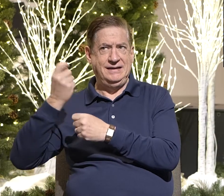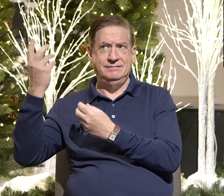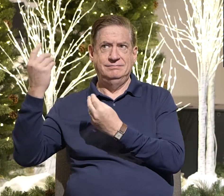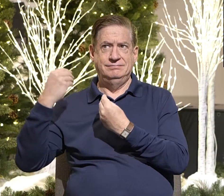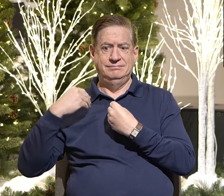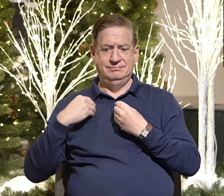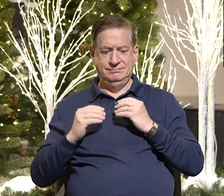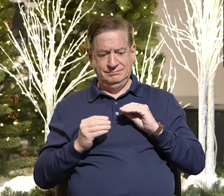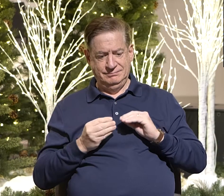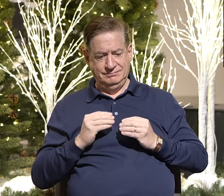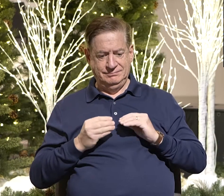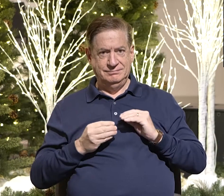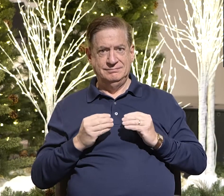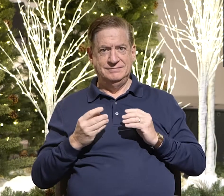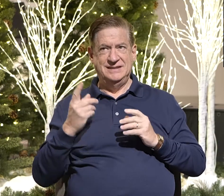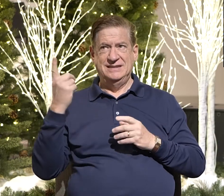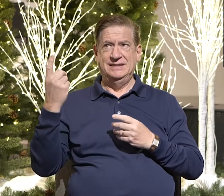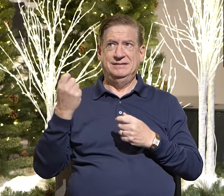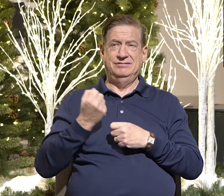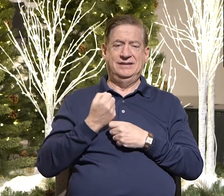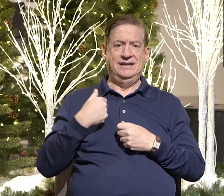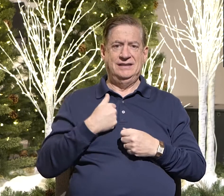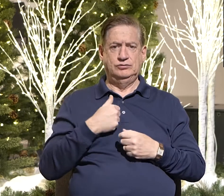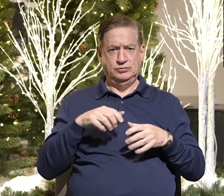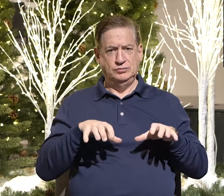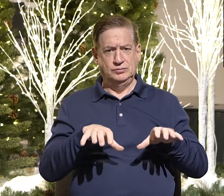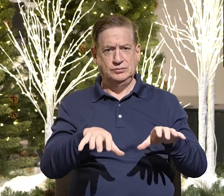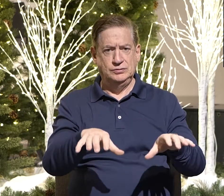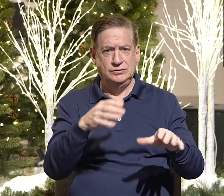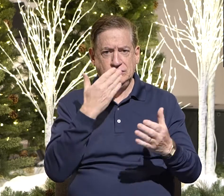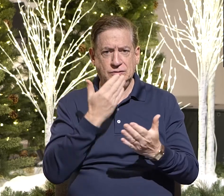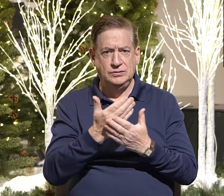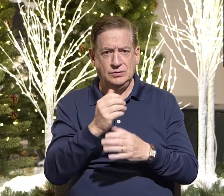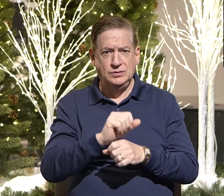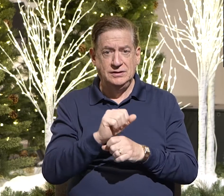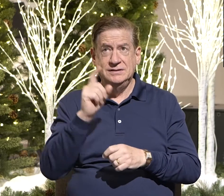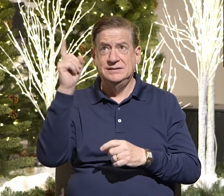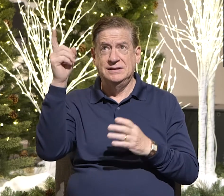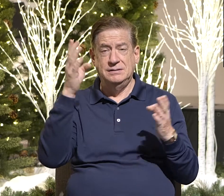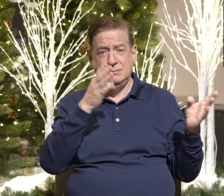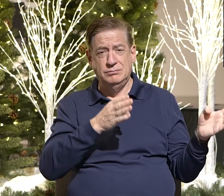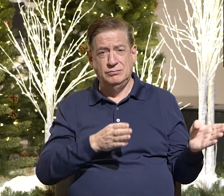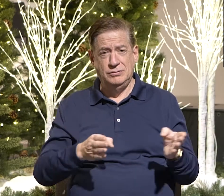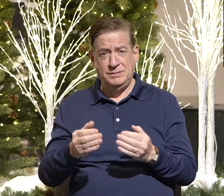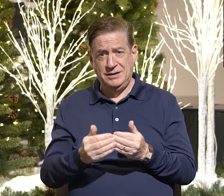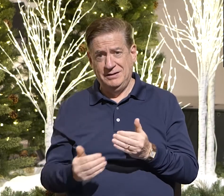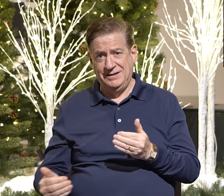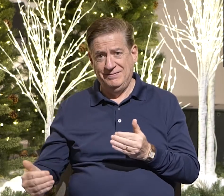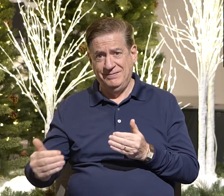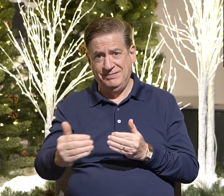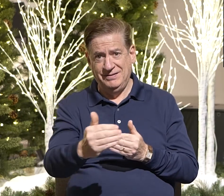Jesus to do good works, which God has prepared in advance for us to do.